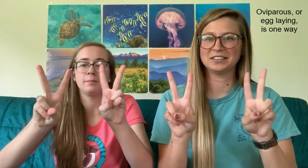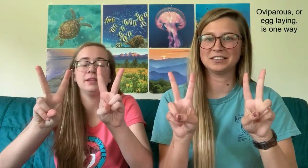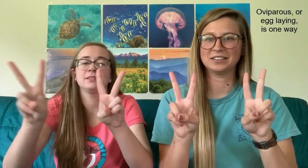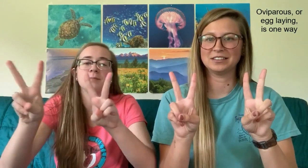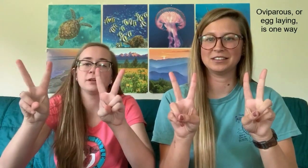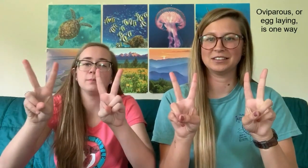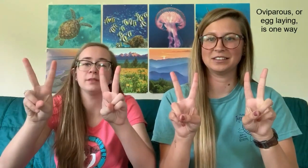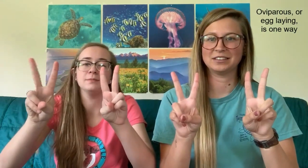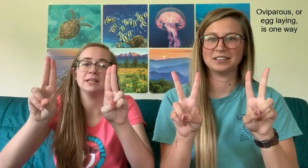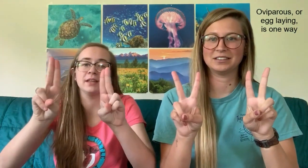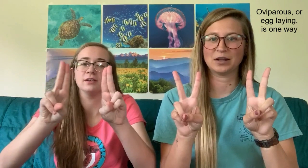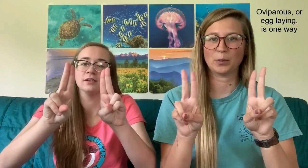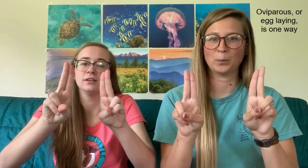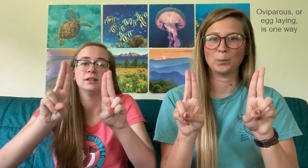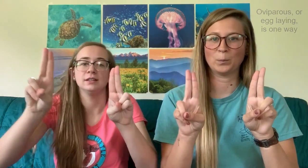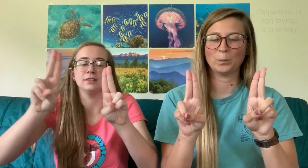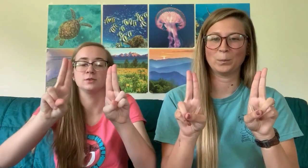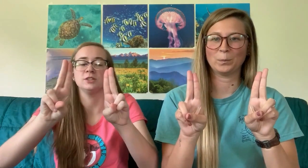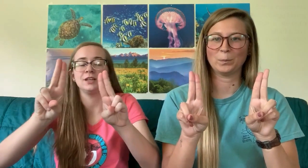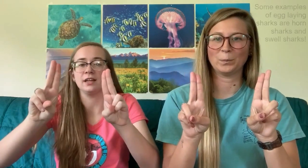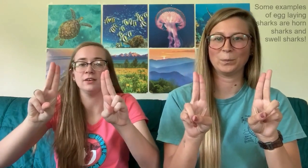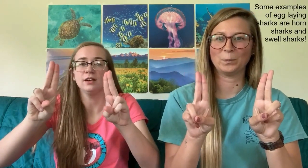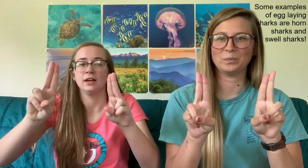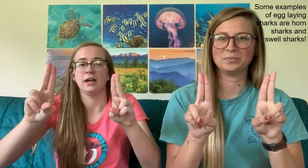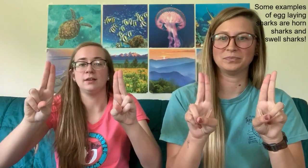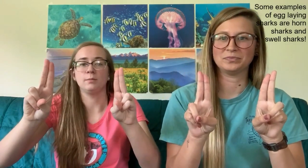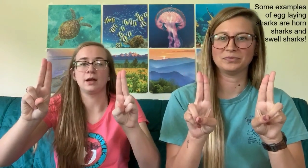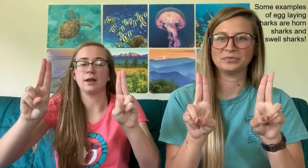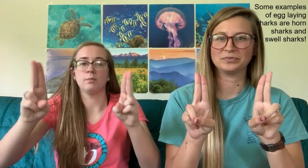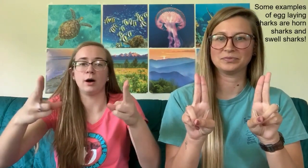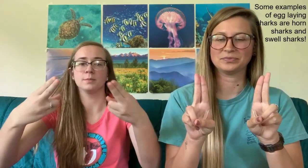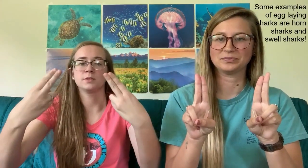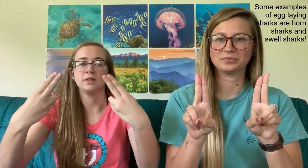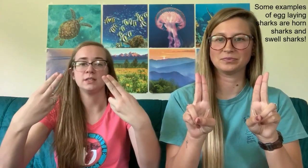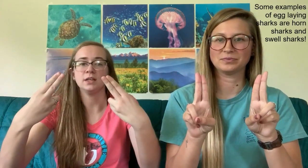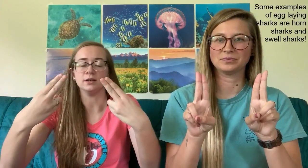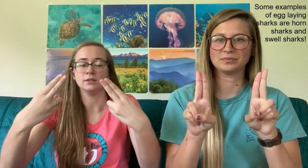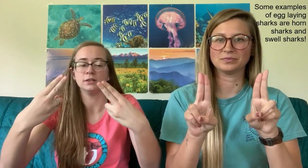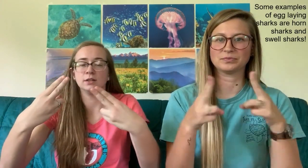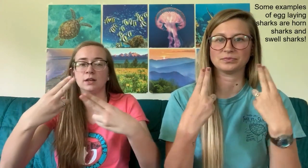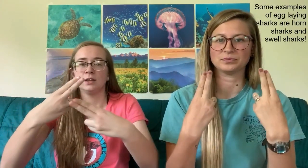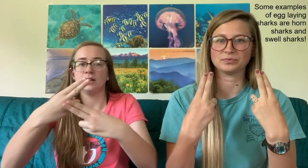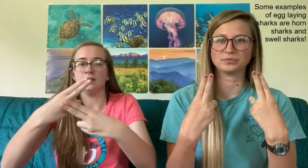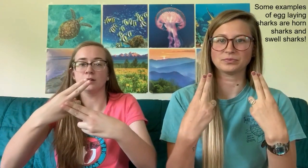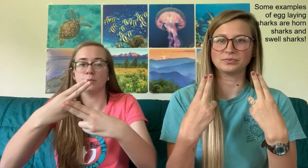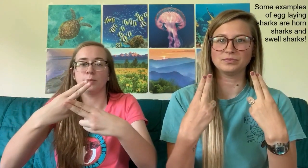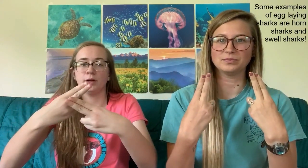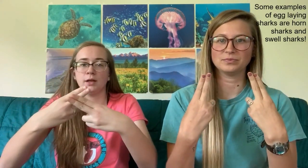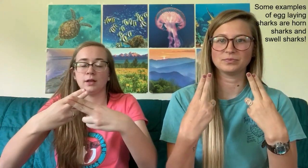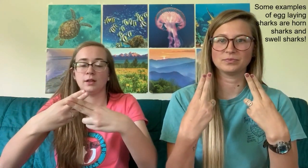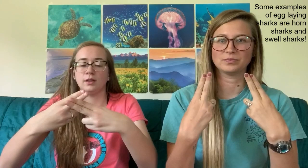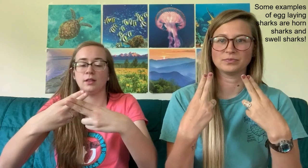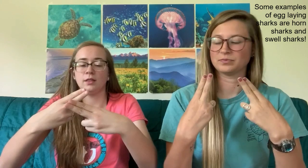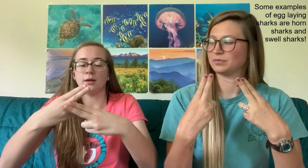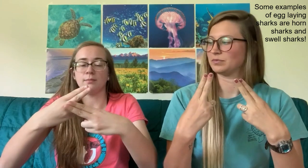but this time you're going to put them together. They're squished together. And then again, palms facing you. And you're going to put them